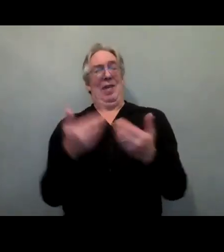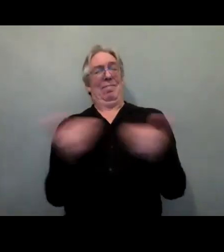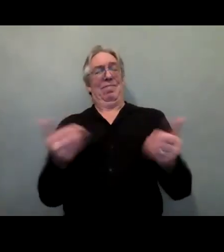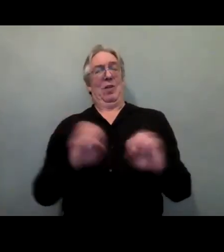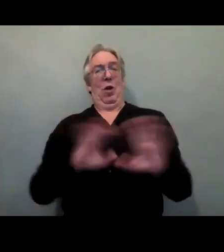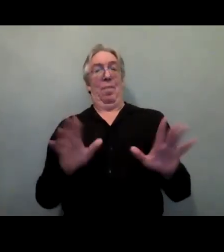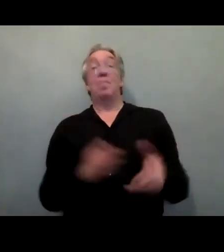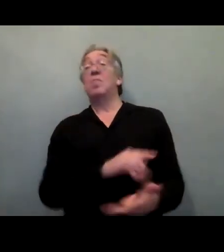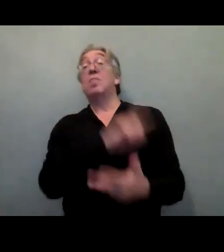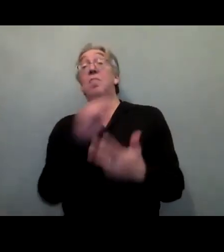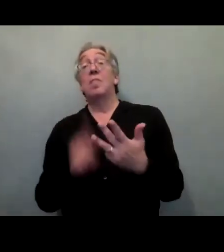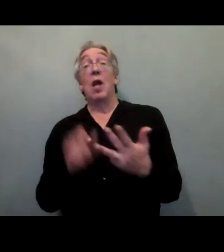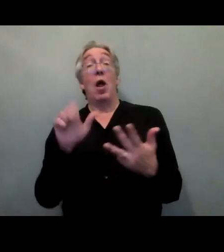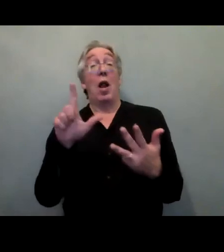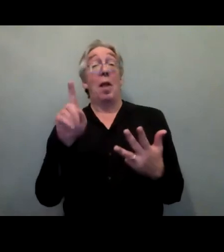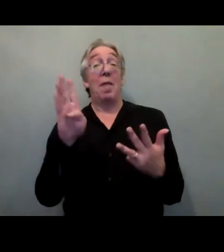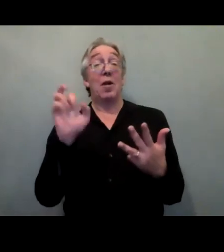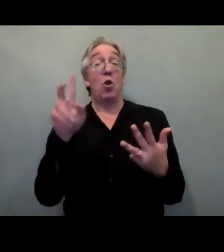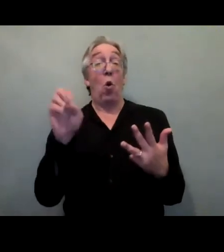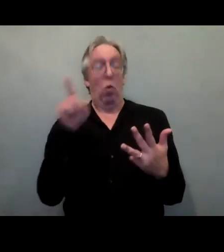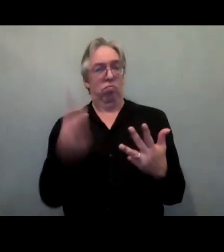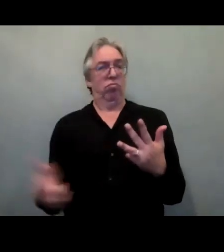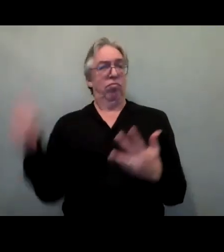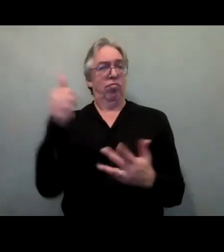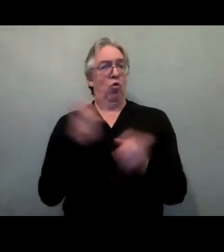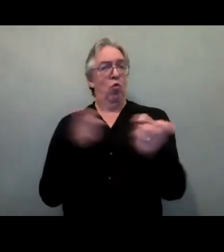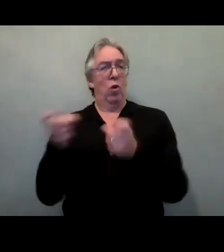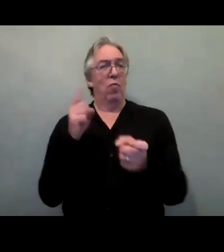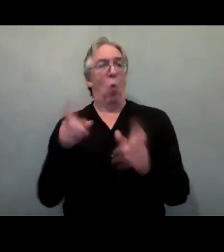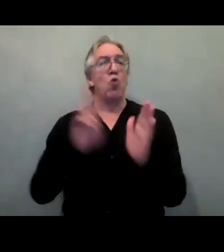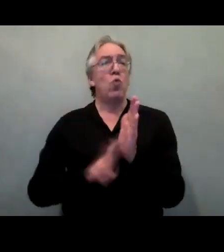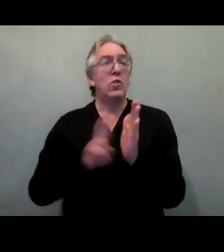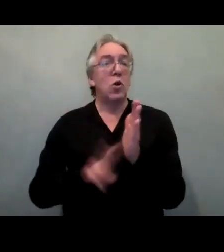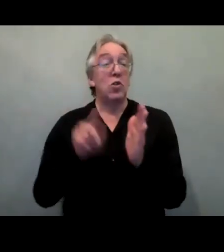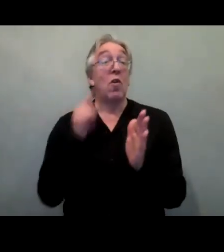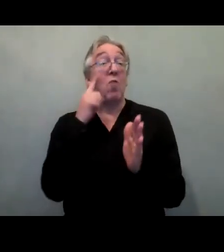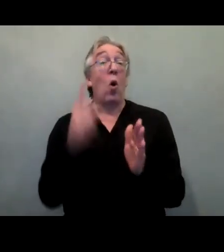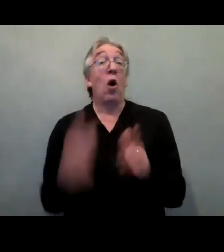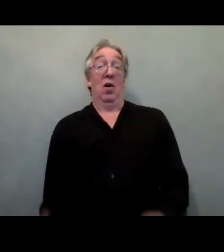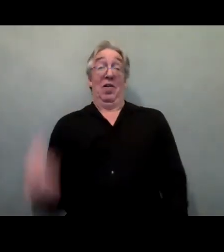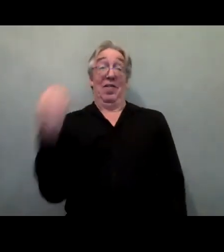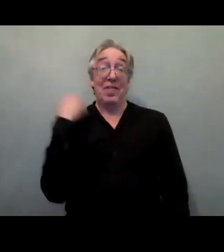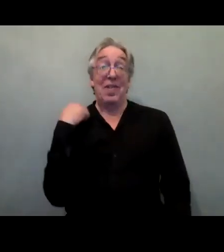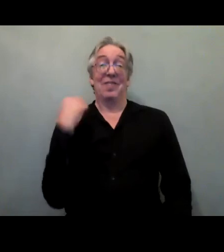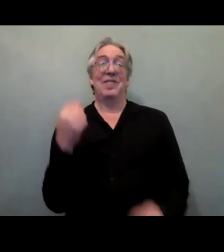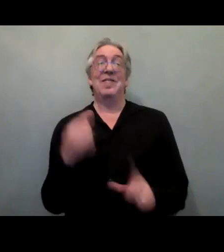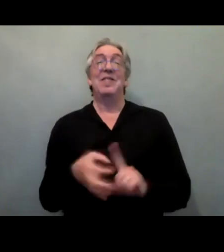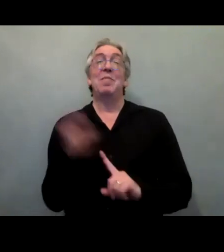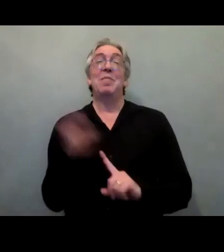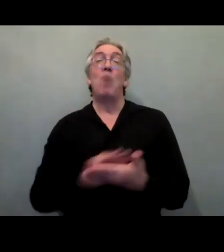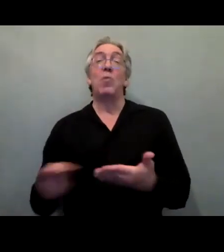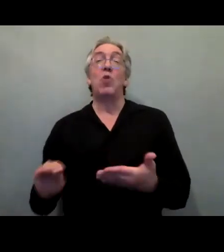Vasquez, who is the research coordinator of the former UN Special Rapporteur on the Rights of Persons with Disabilities,